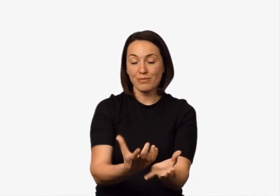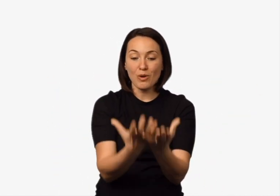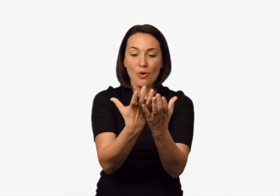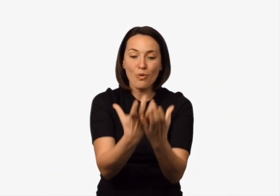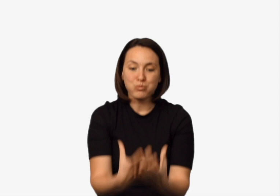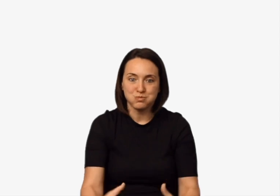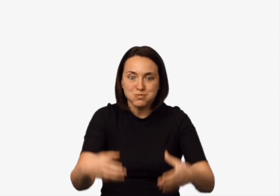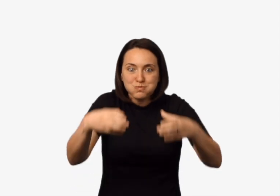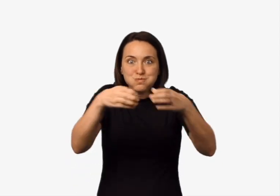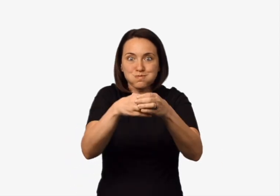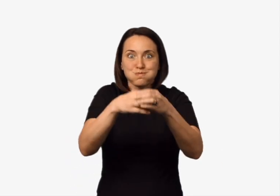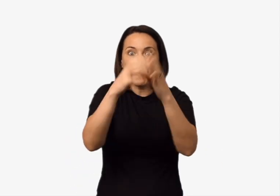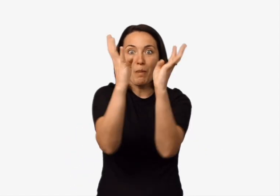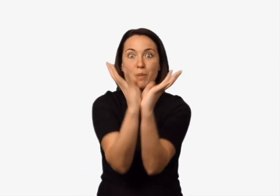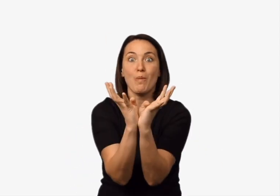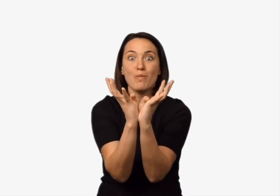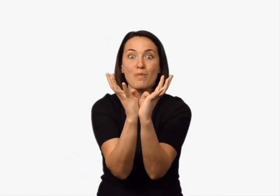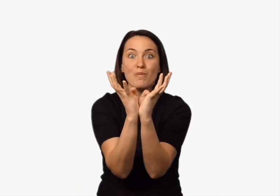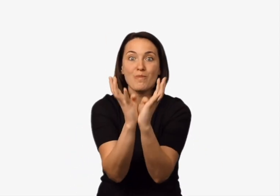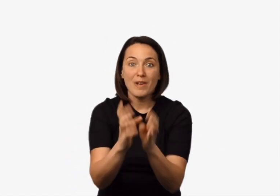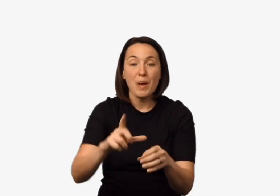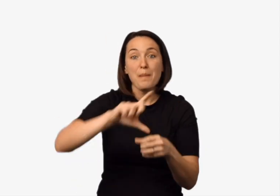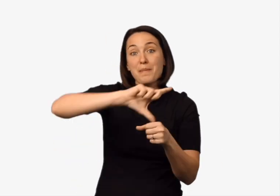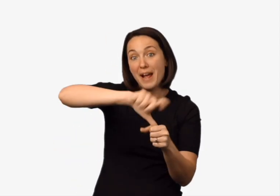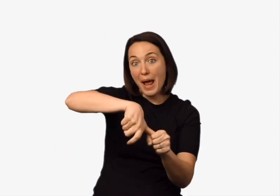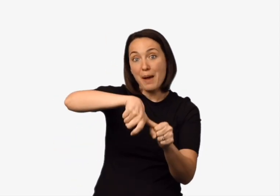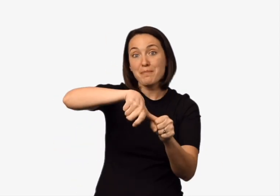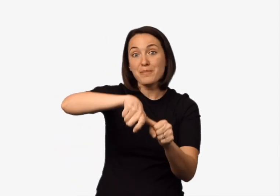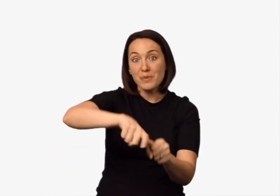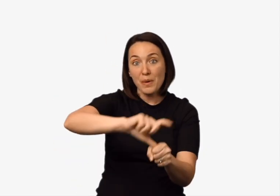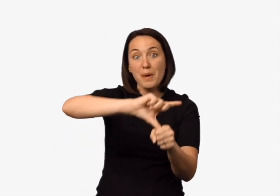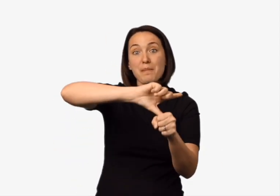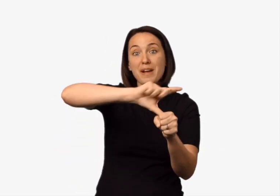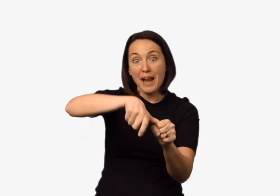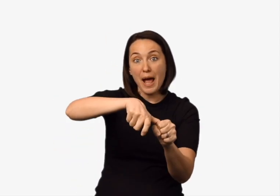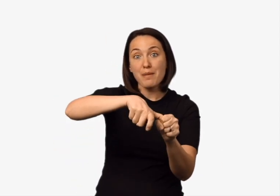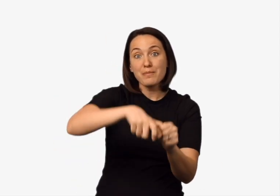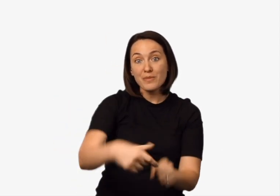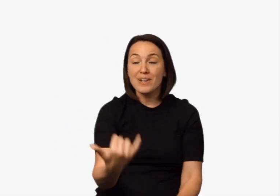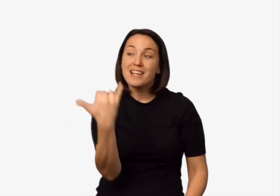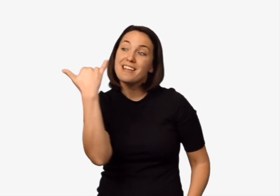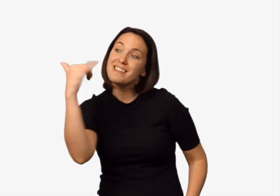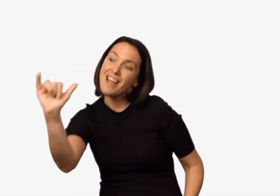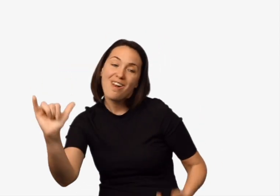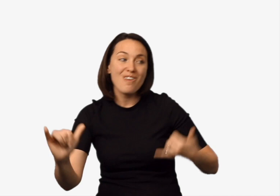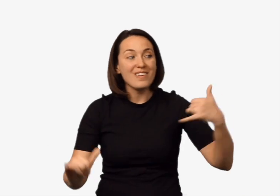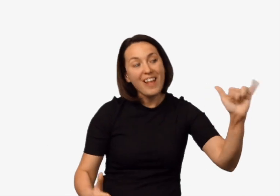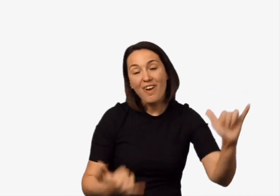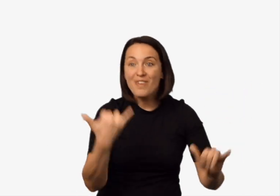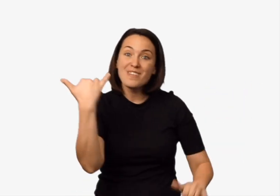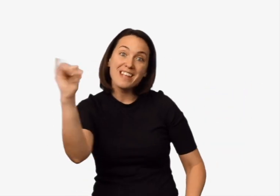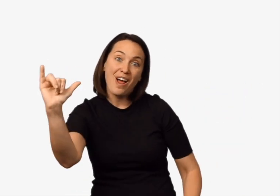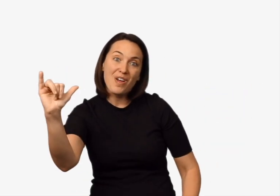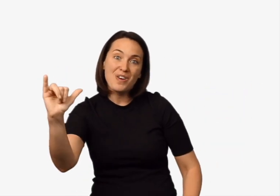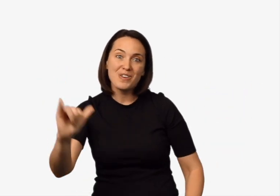base head spike pineapple pineapple yellow yellow yellow